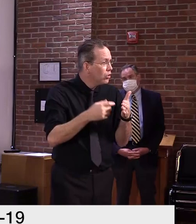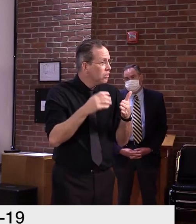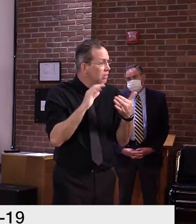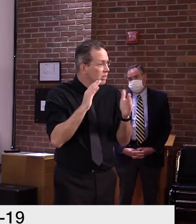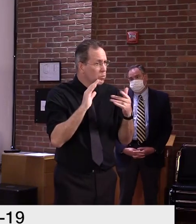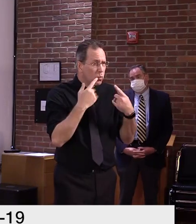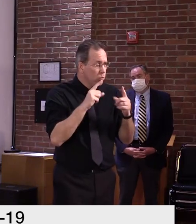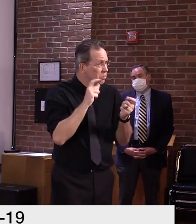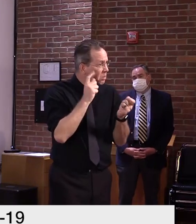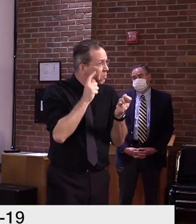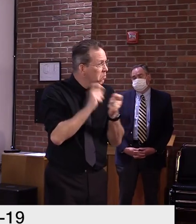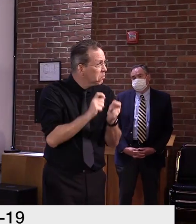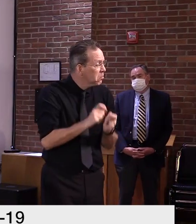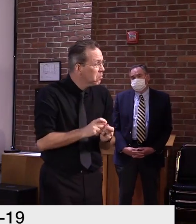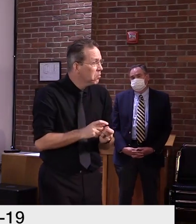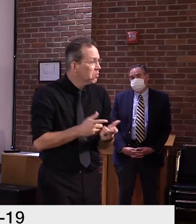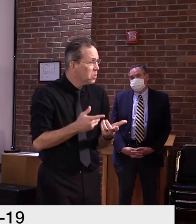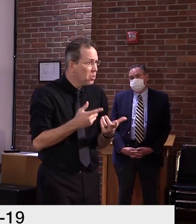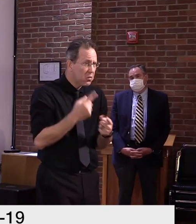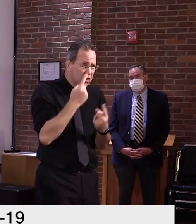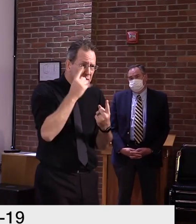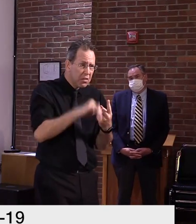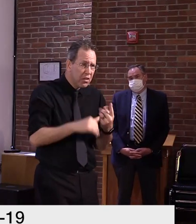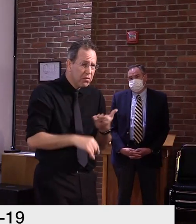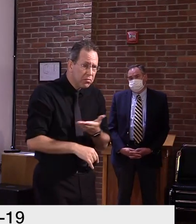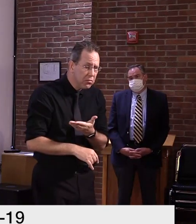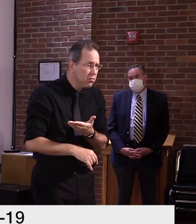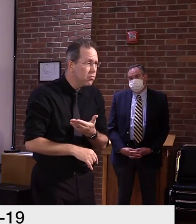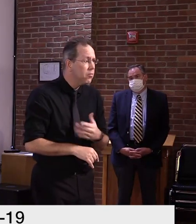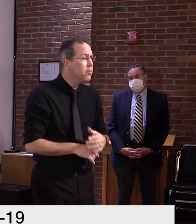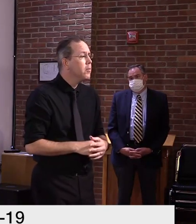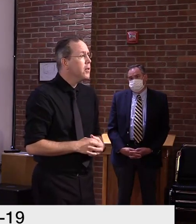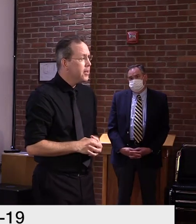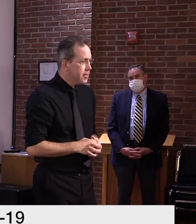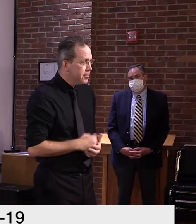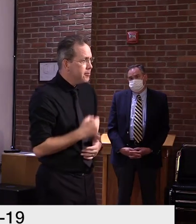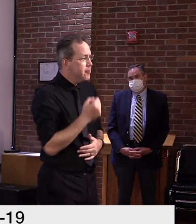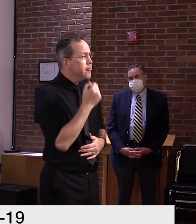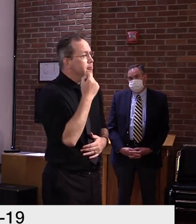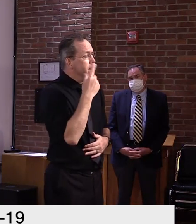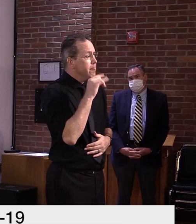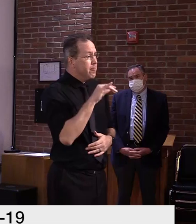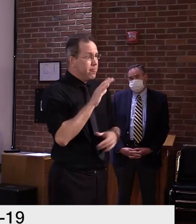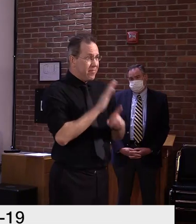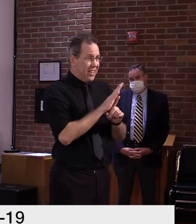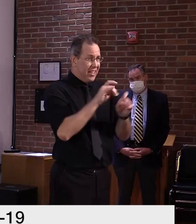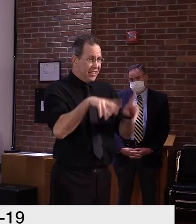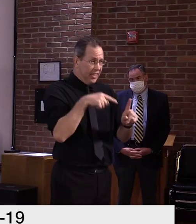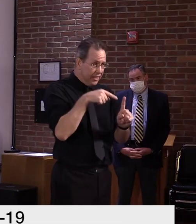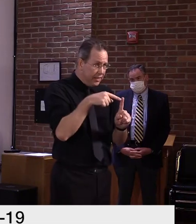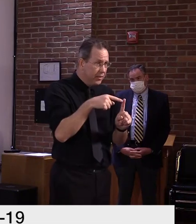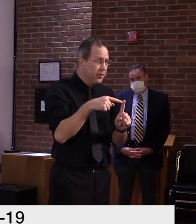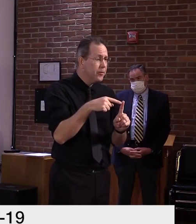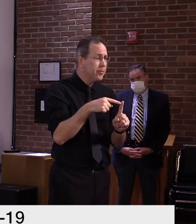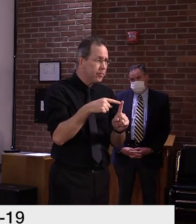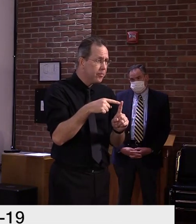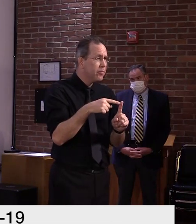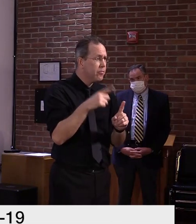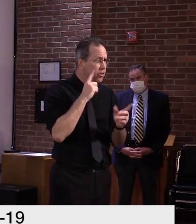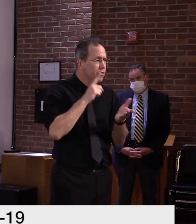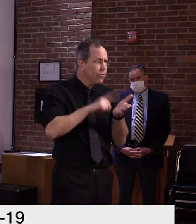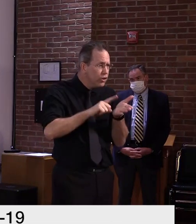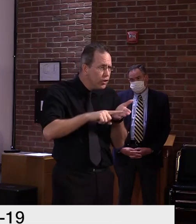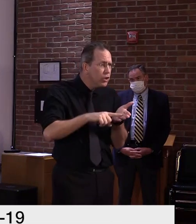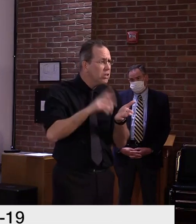and understand that the test platform they were using, um, and indeed they've been part of, um, our